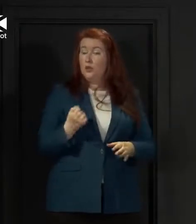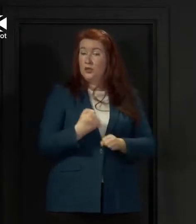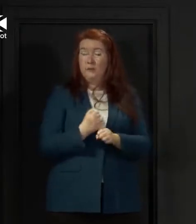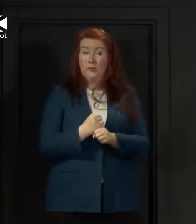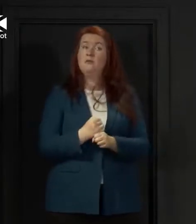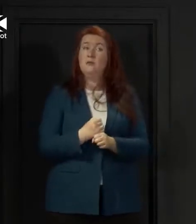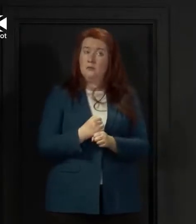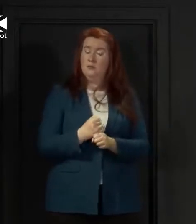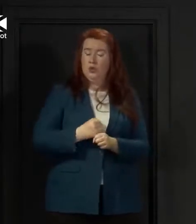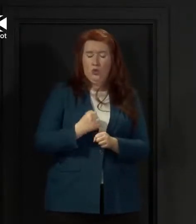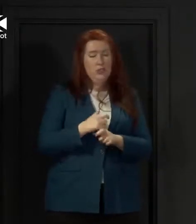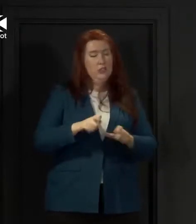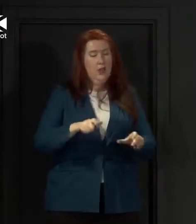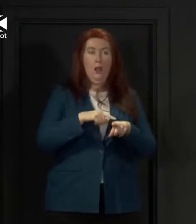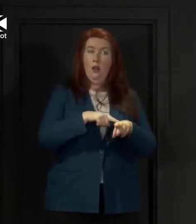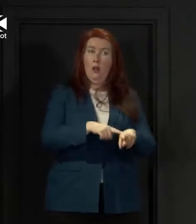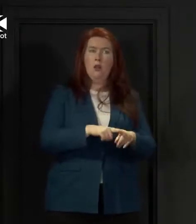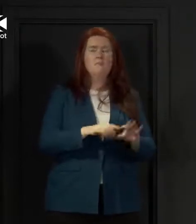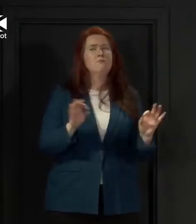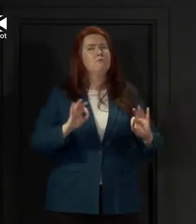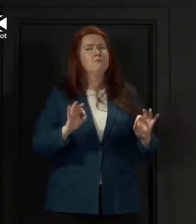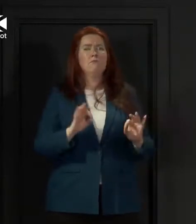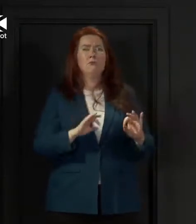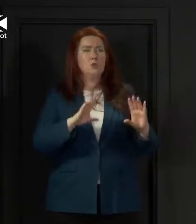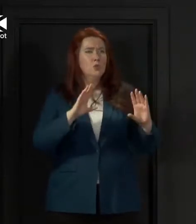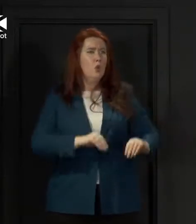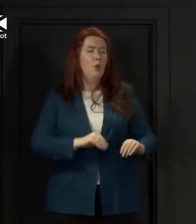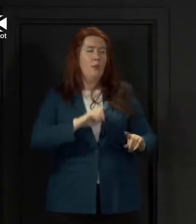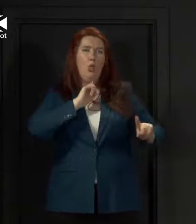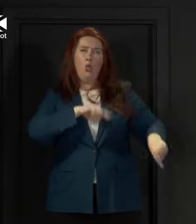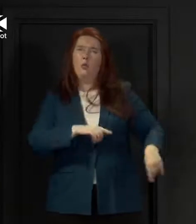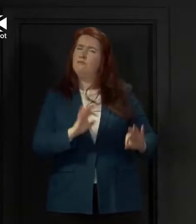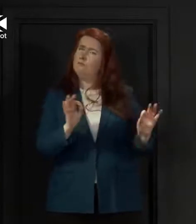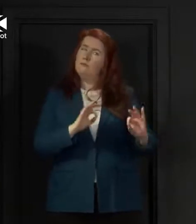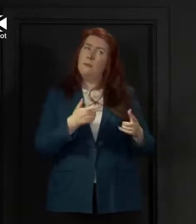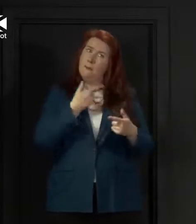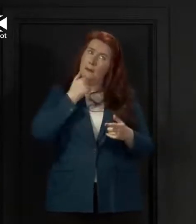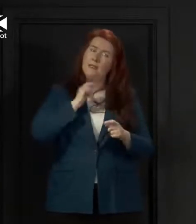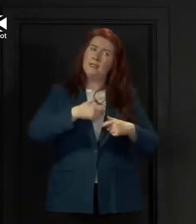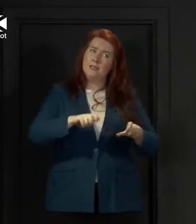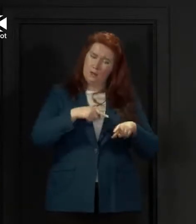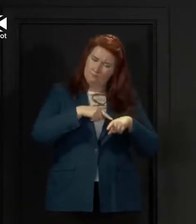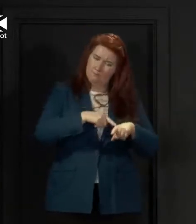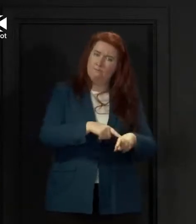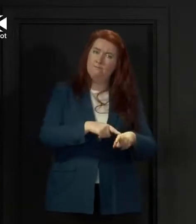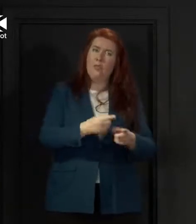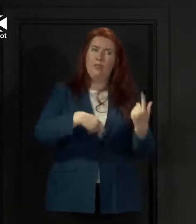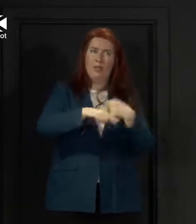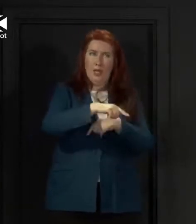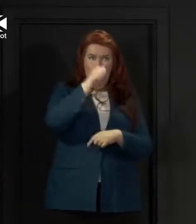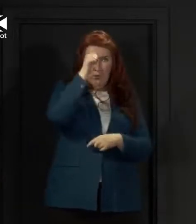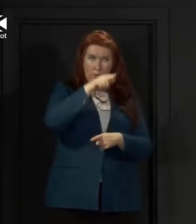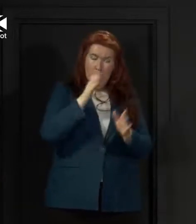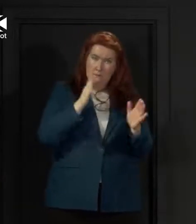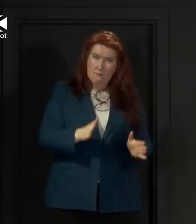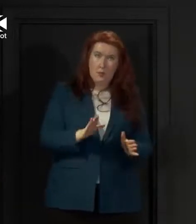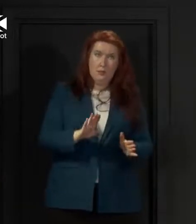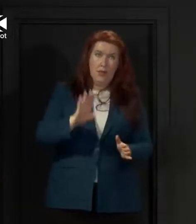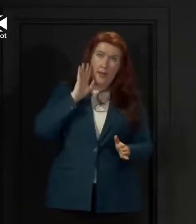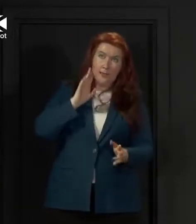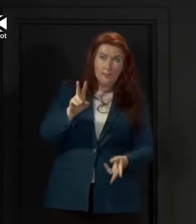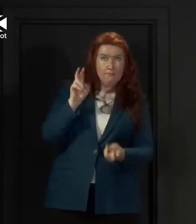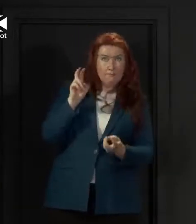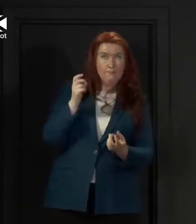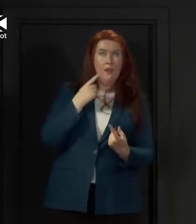has not stopped or diminished in any way their view that they need to listen and